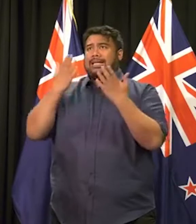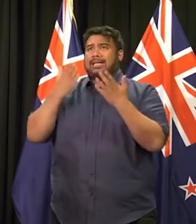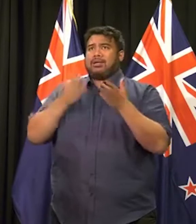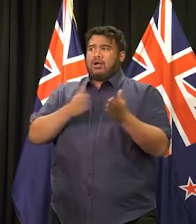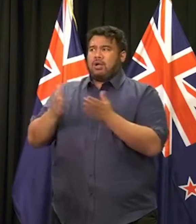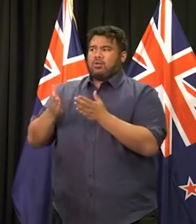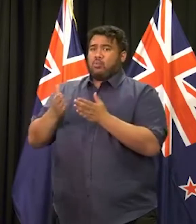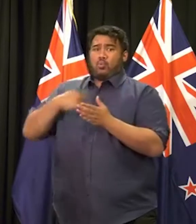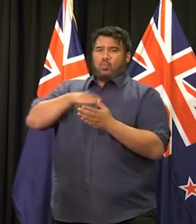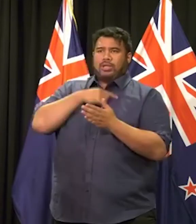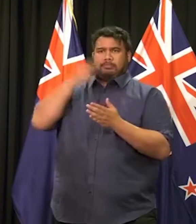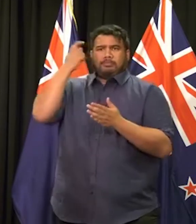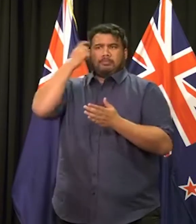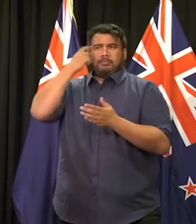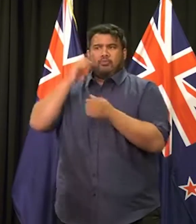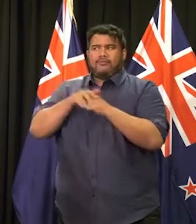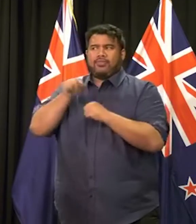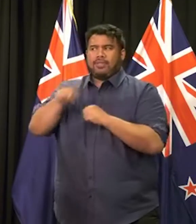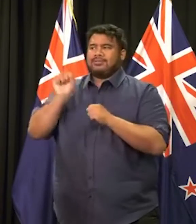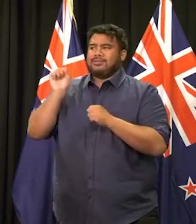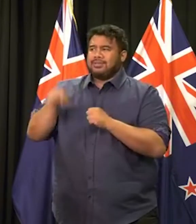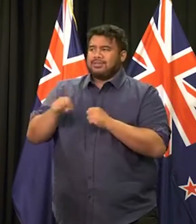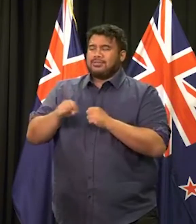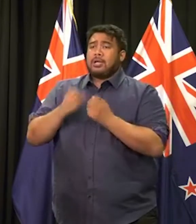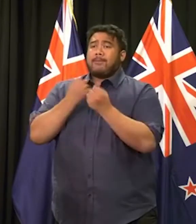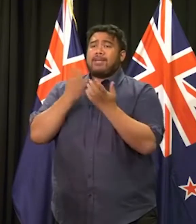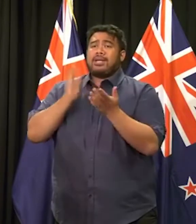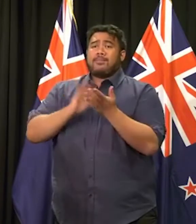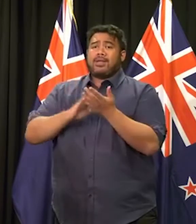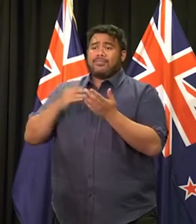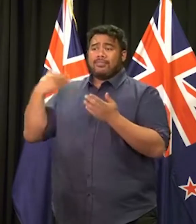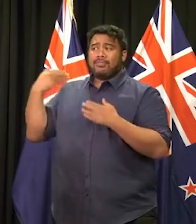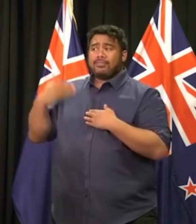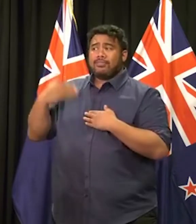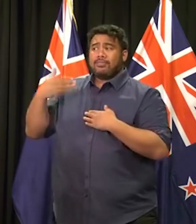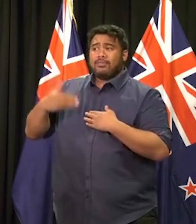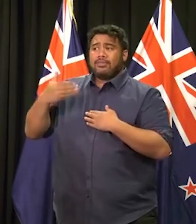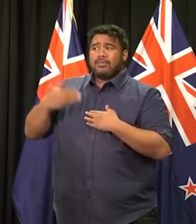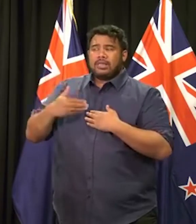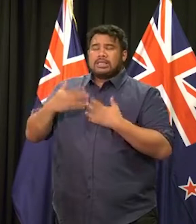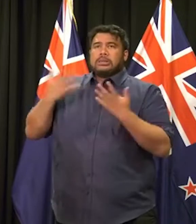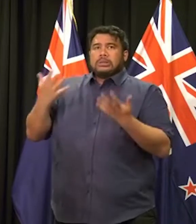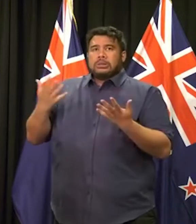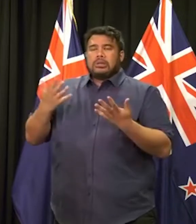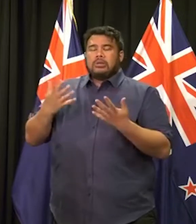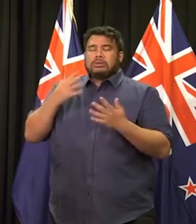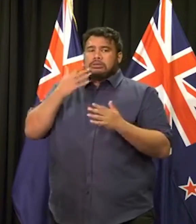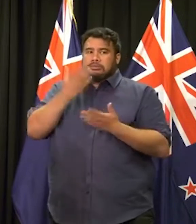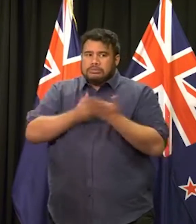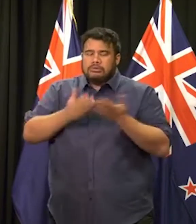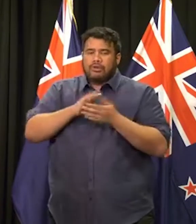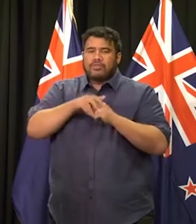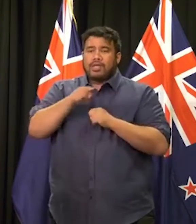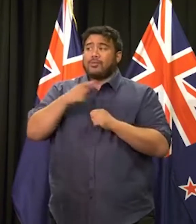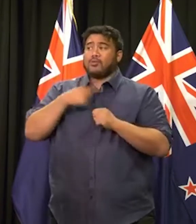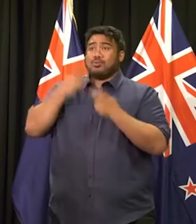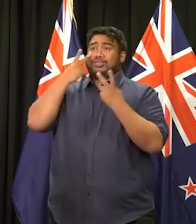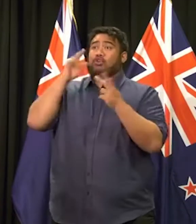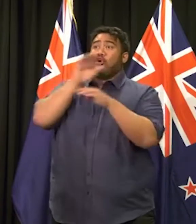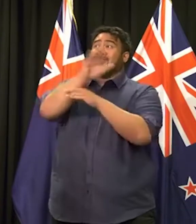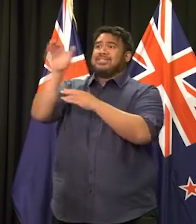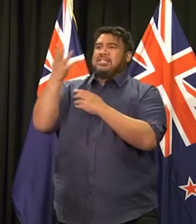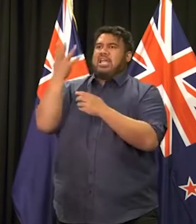many months now, because in particular of the global surge that we have seen in those activities,